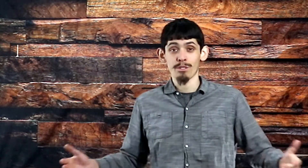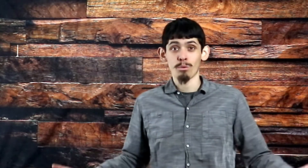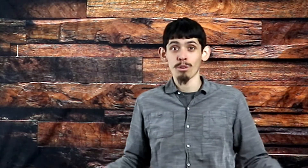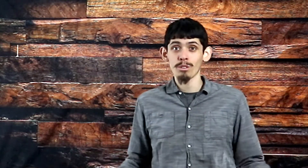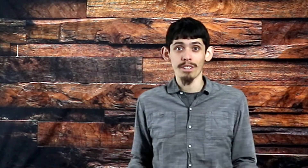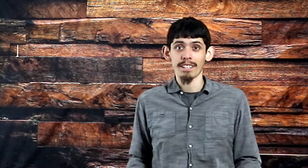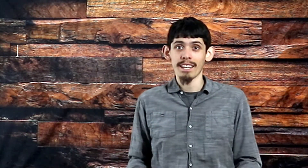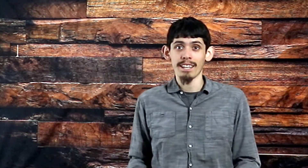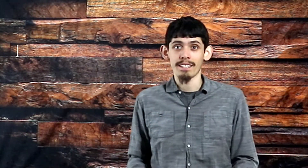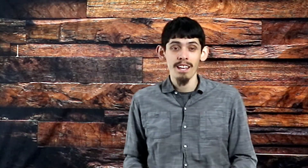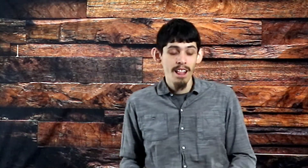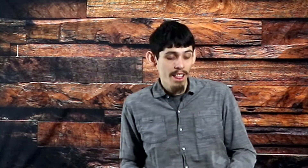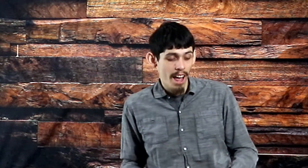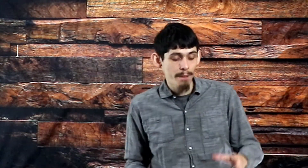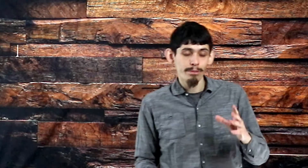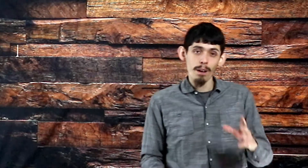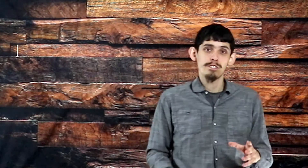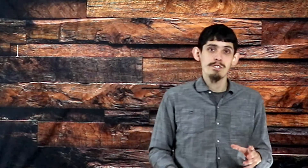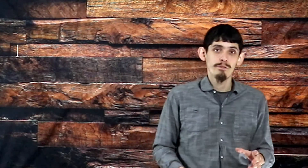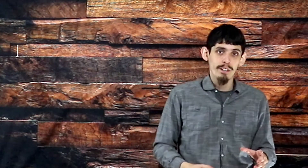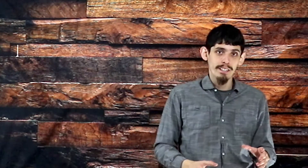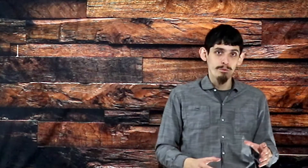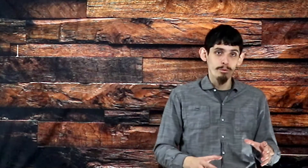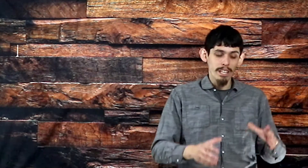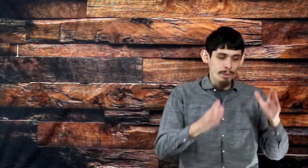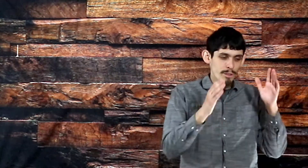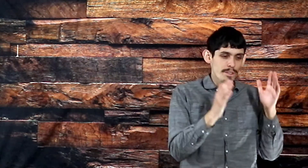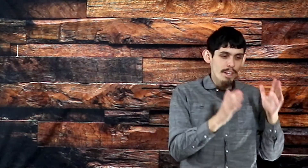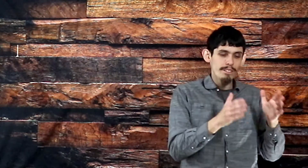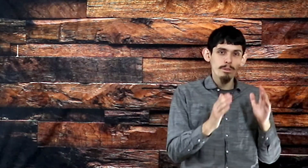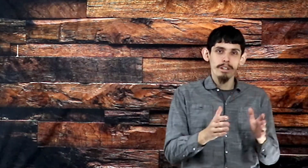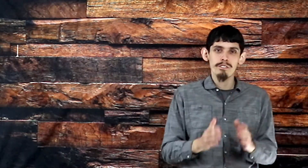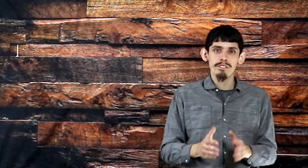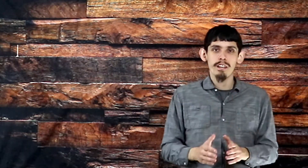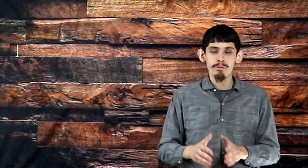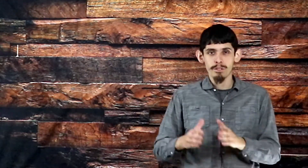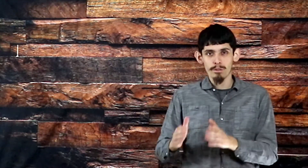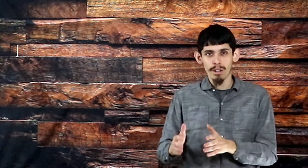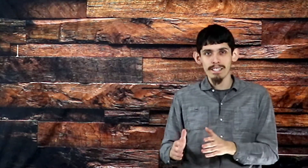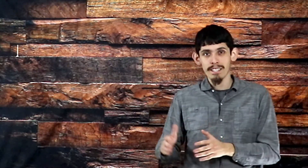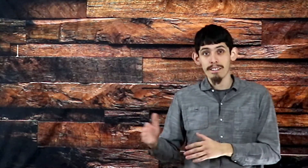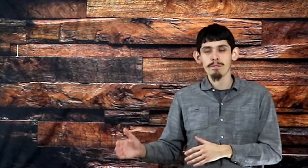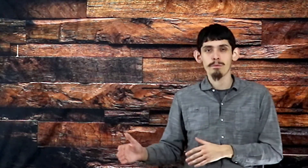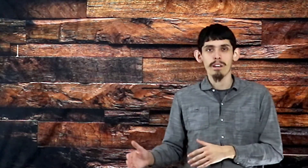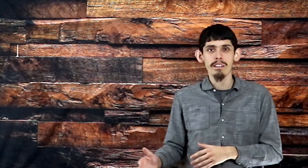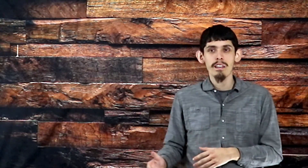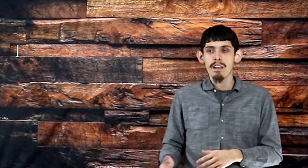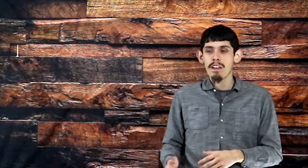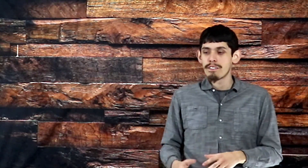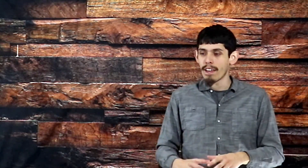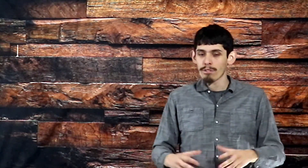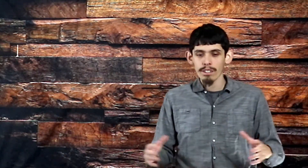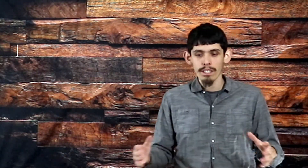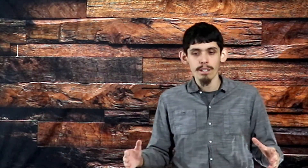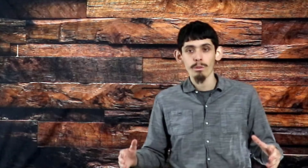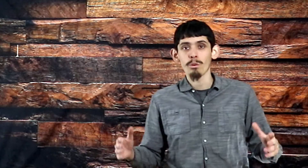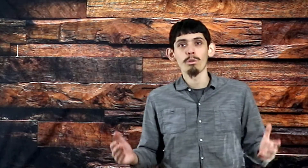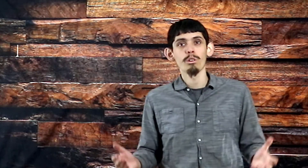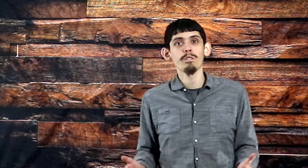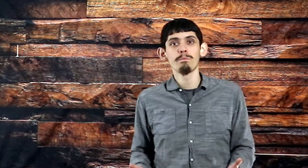world again. I promise you, friends, when you thus acquaint yourself with Christ in this way, never again will the world be